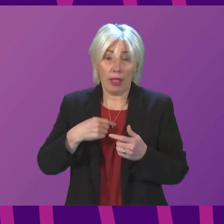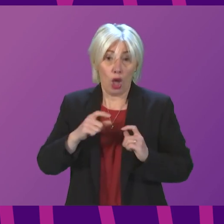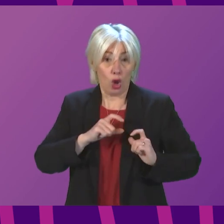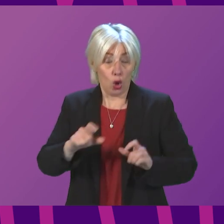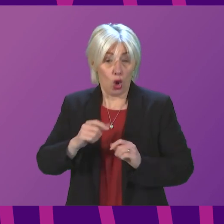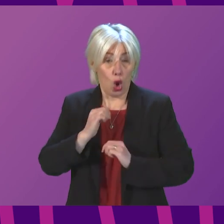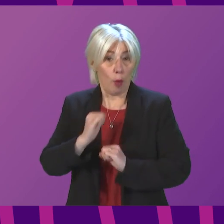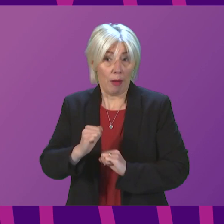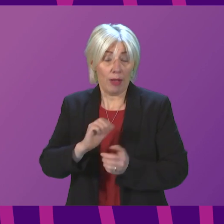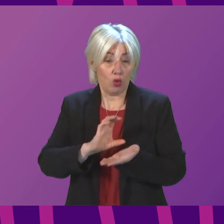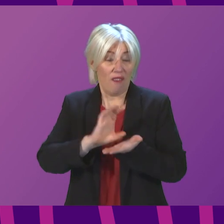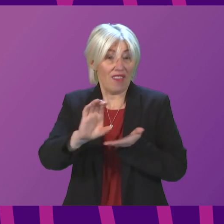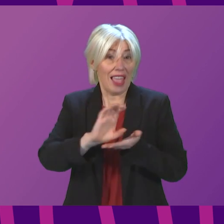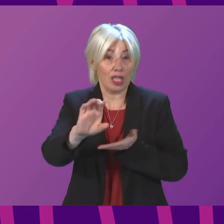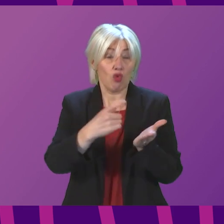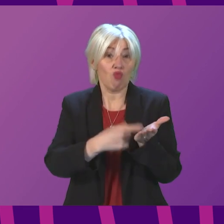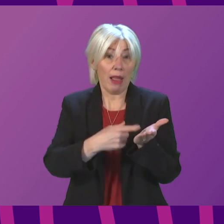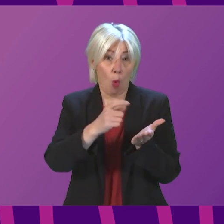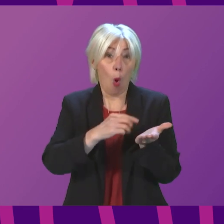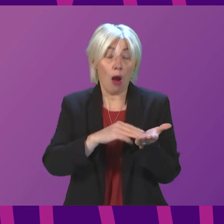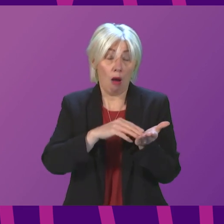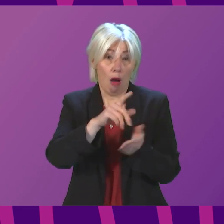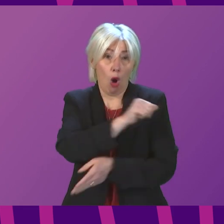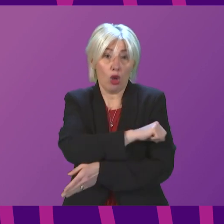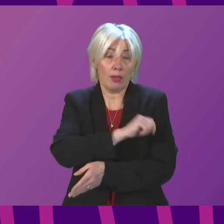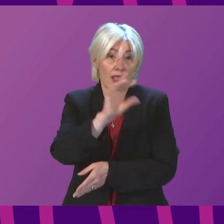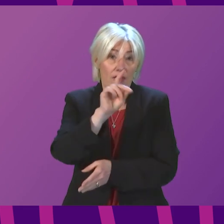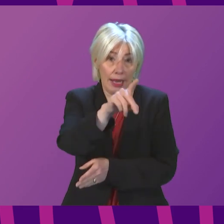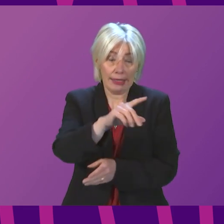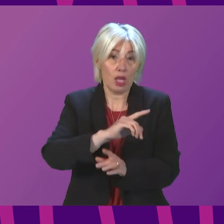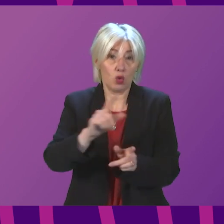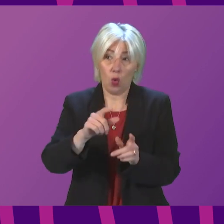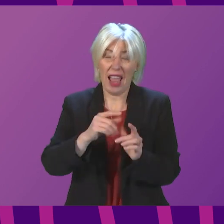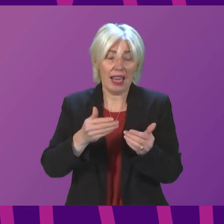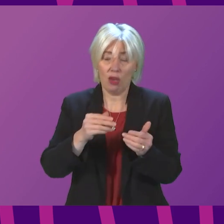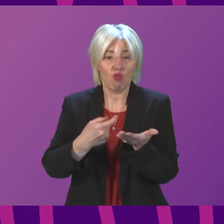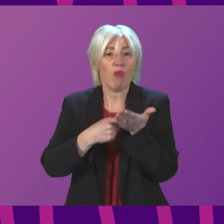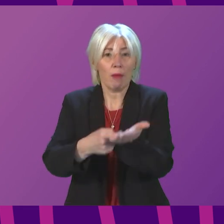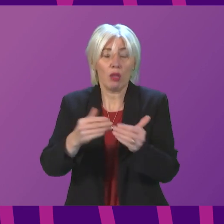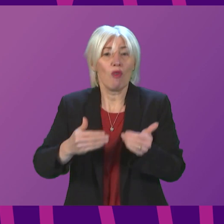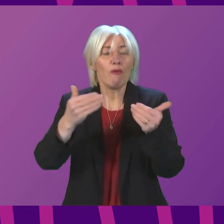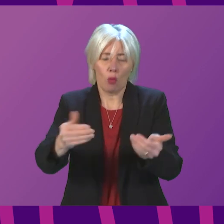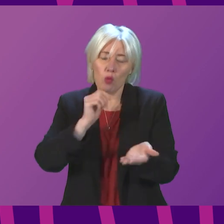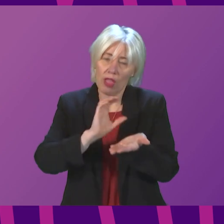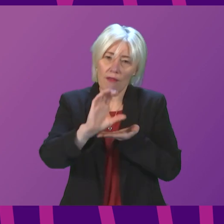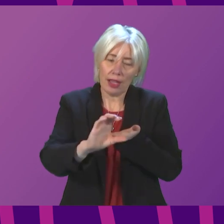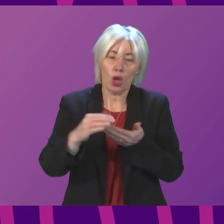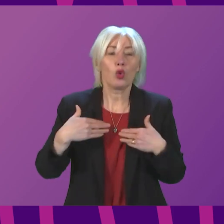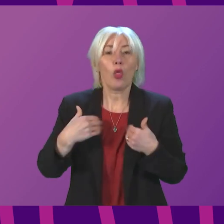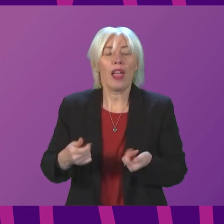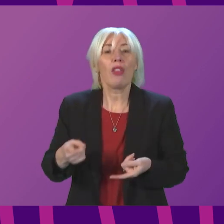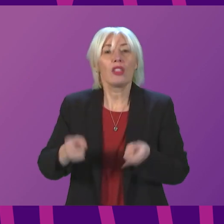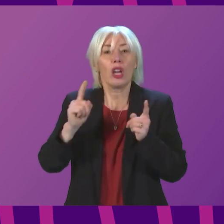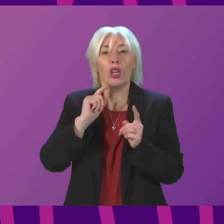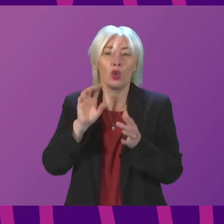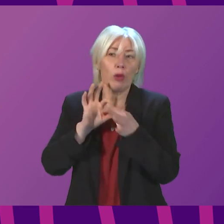investment in Ragmore as we take these options and any recommendations forward. So, the Health Secretary will engage directly with